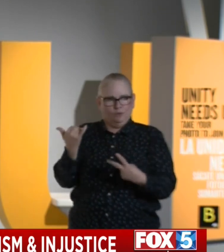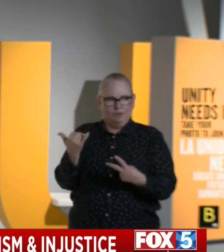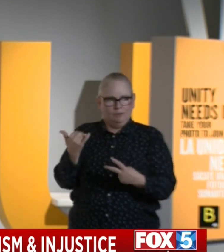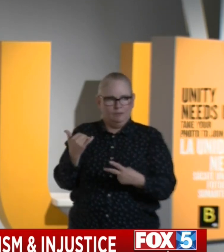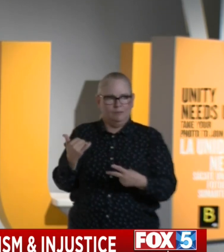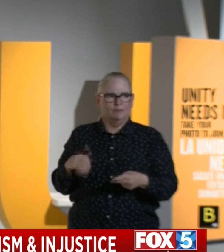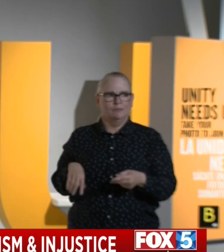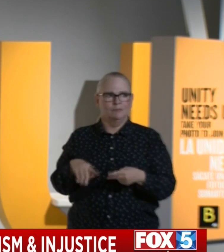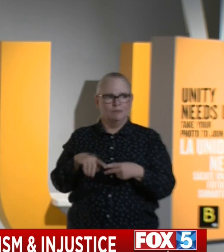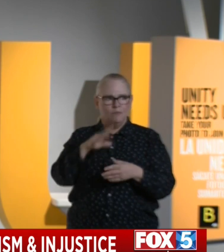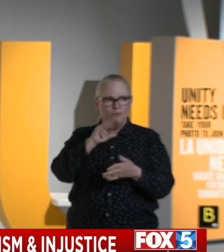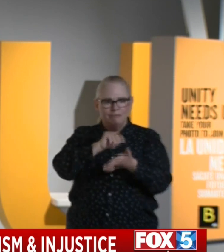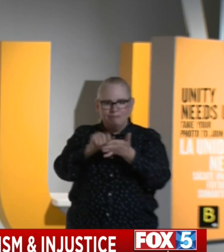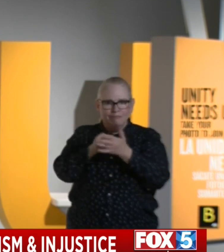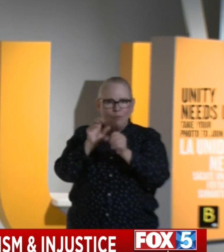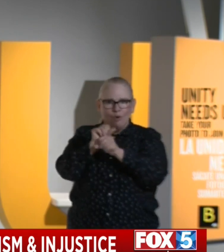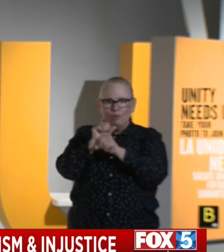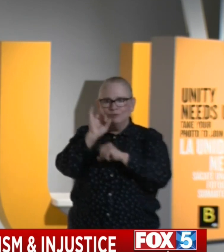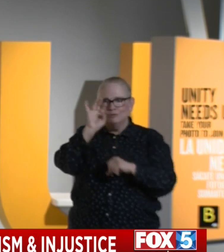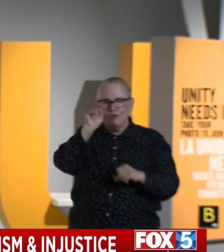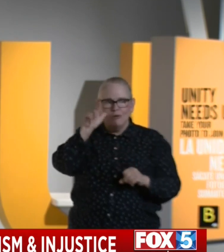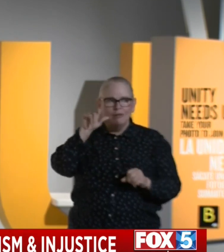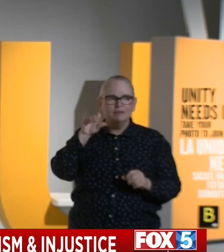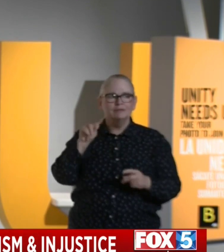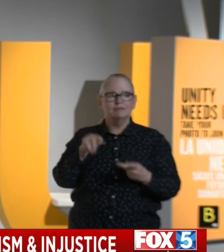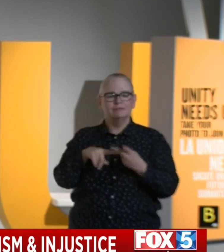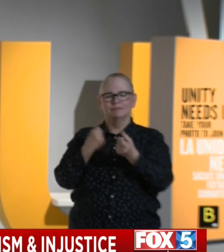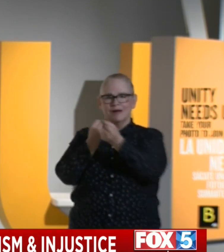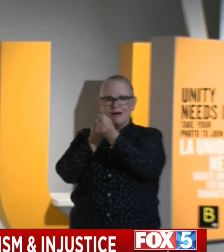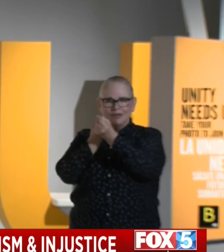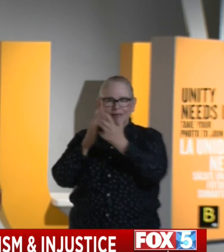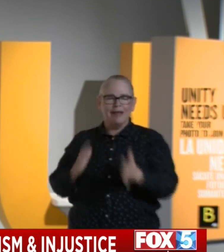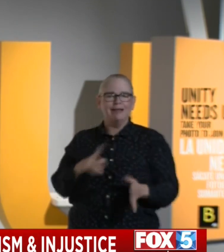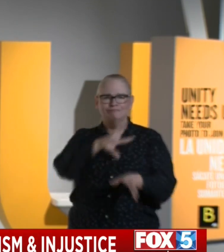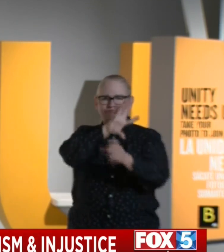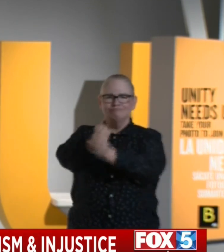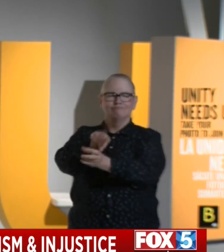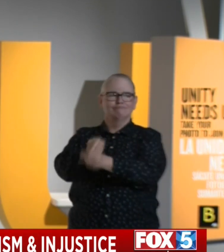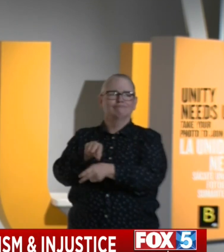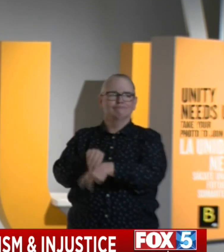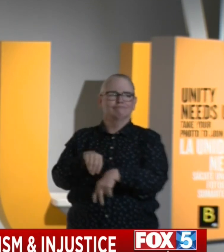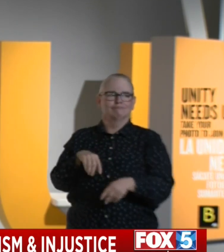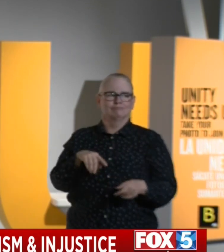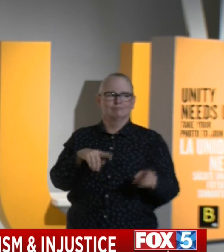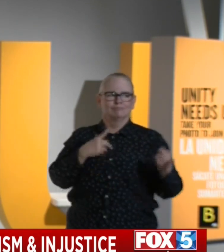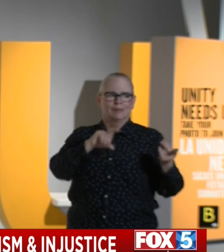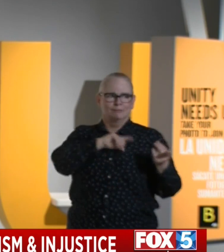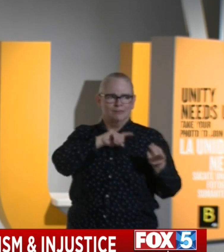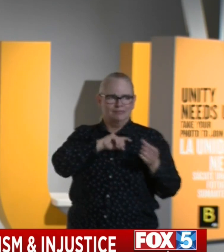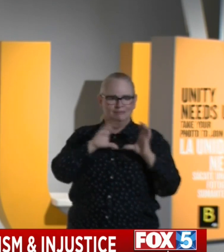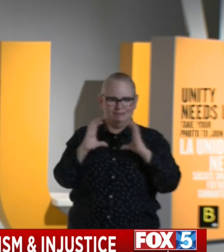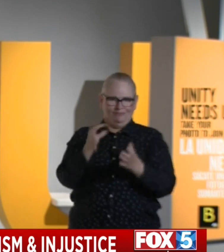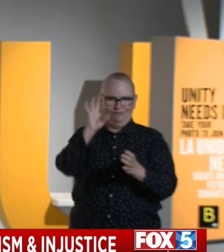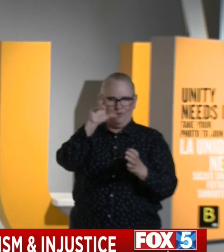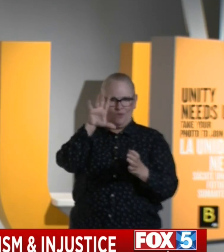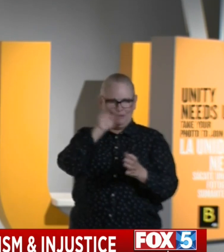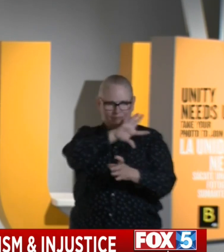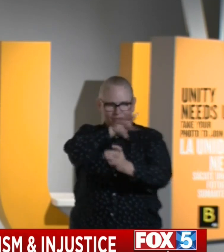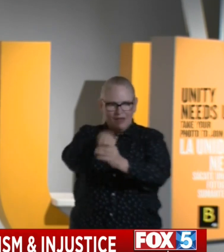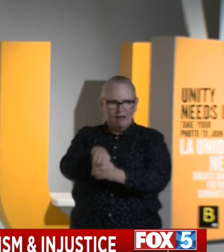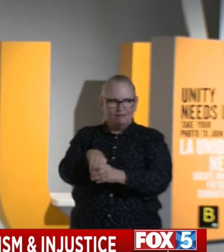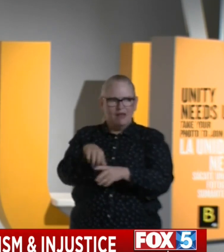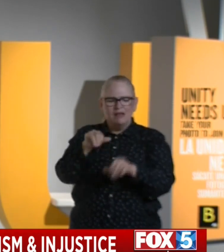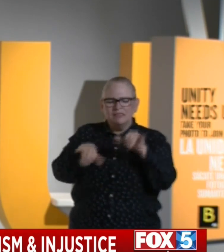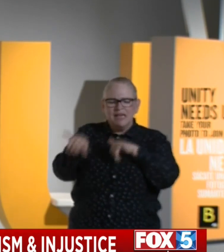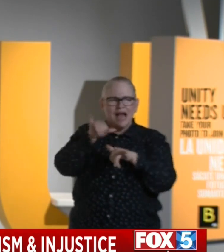working with advocates, working with law enforcement, together collectively, to standardize our